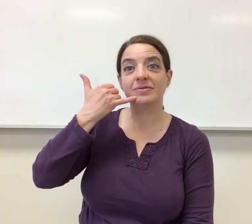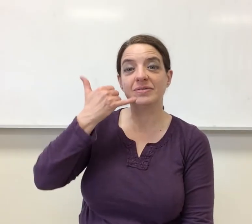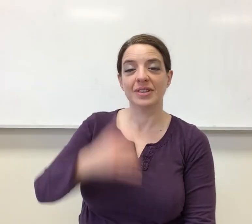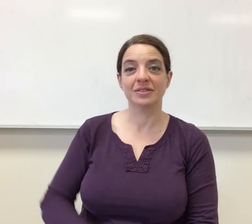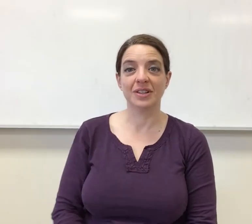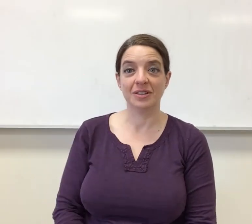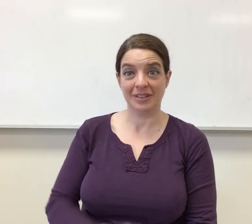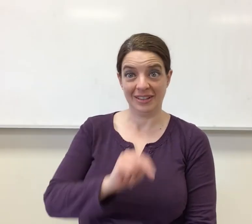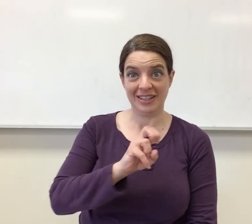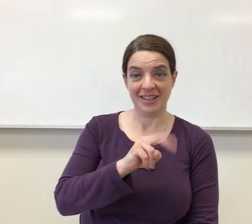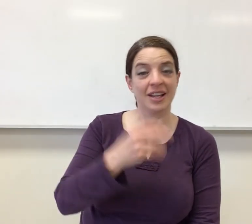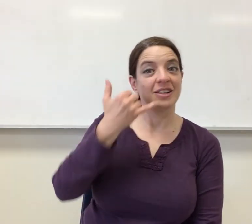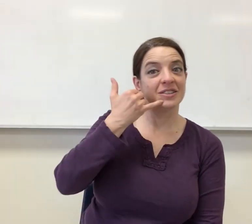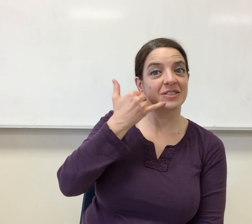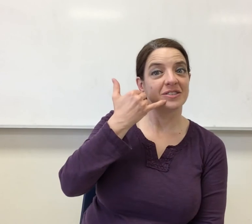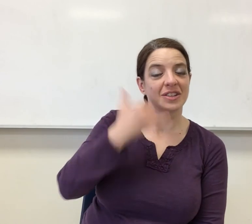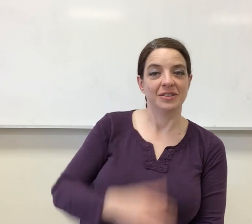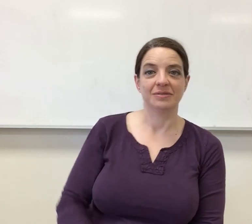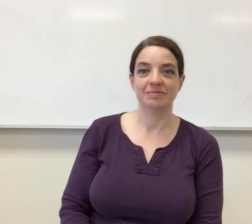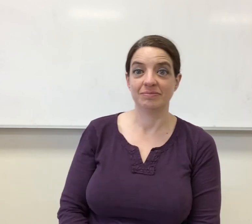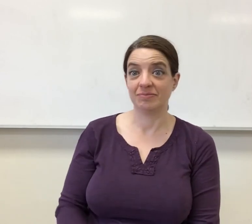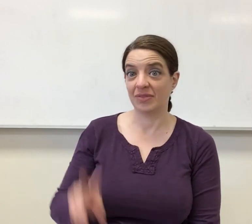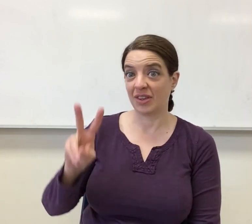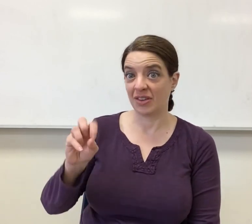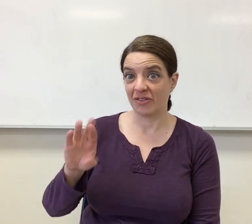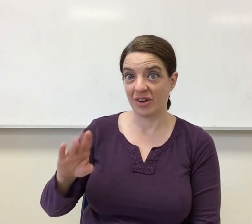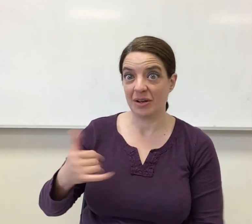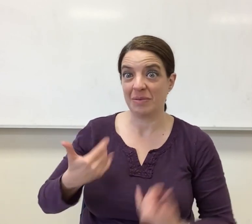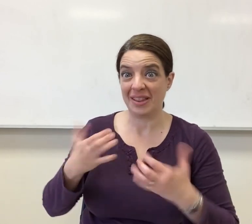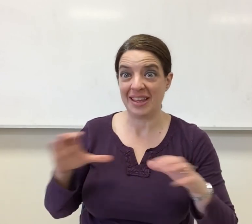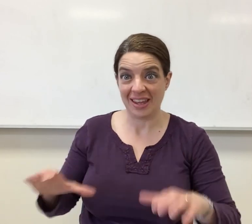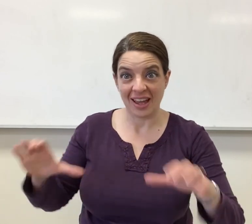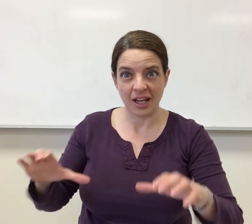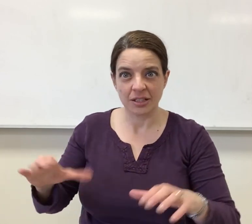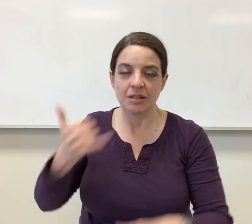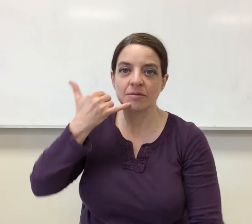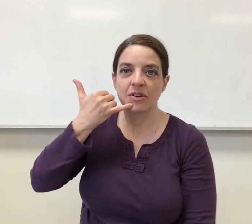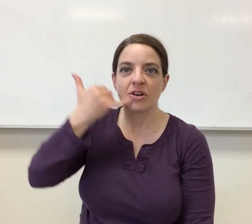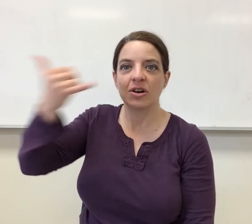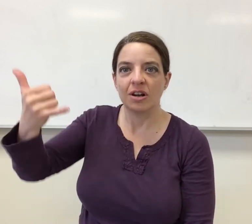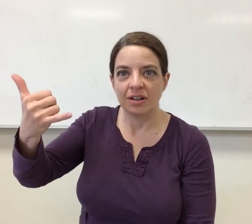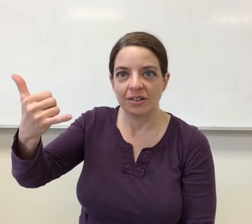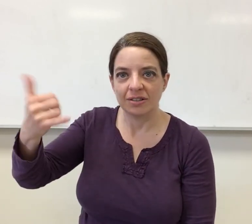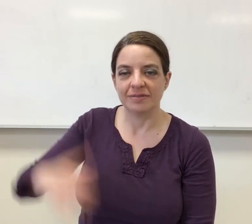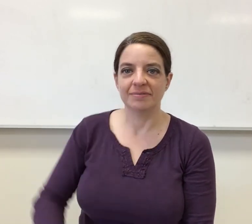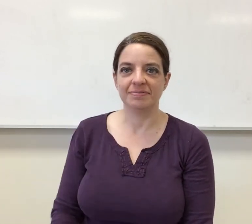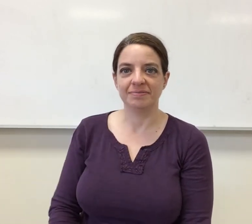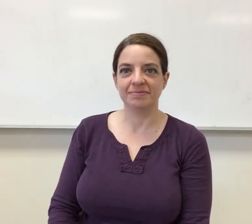So now we're going to talk about the noun, phone. The verb, the action, to call.